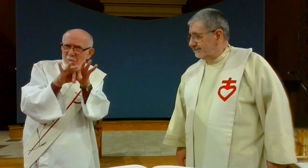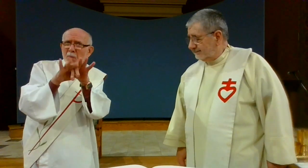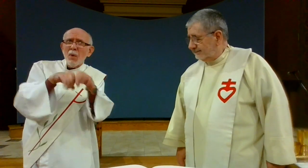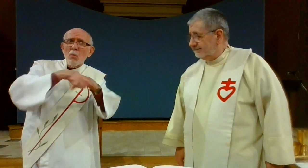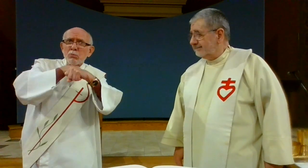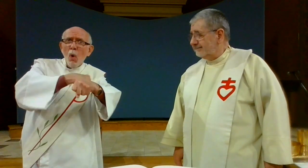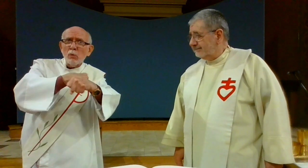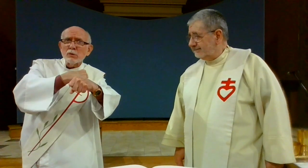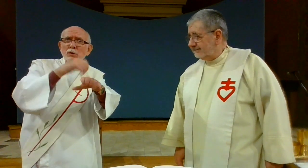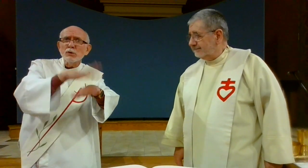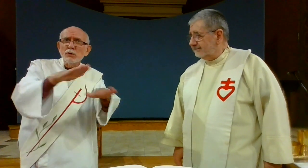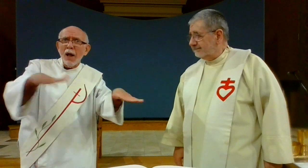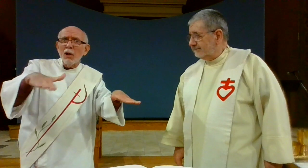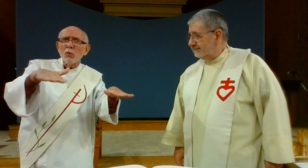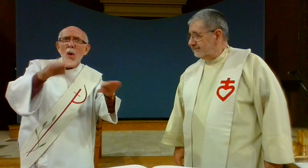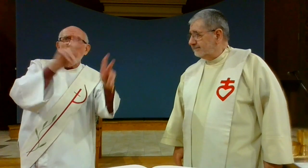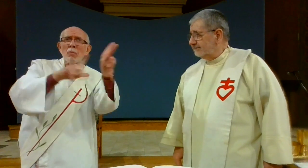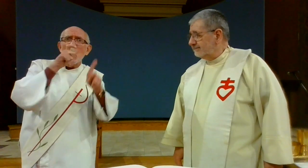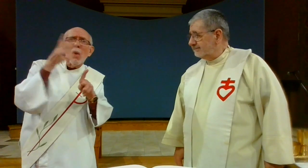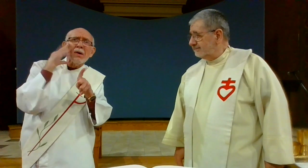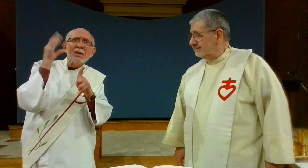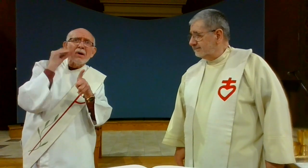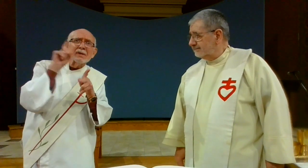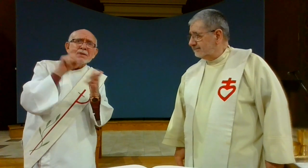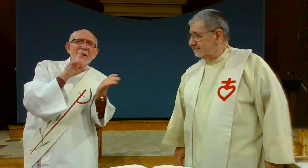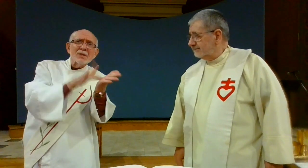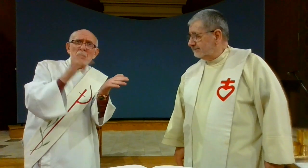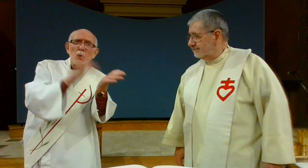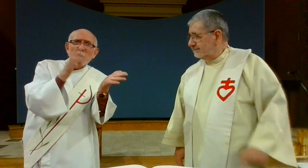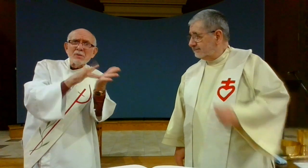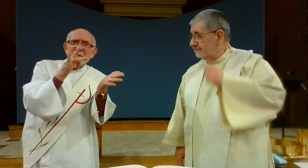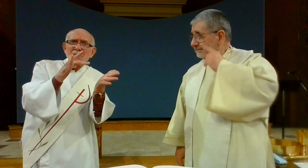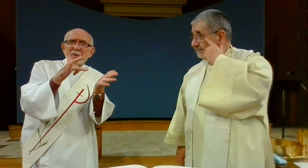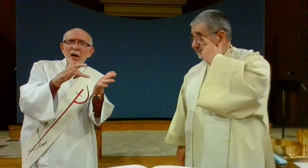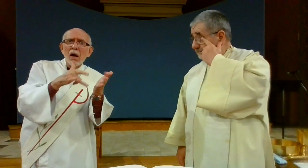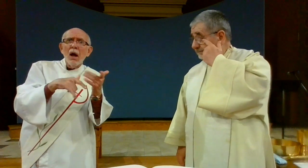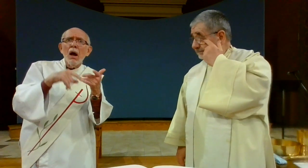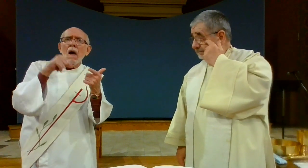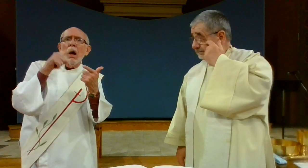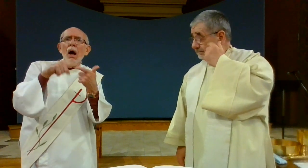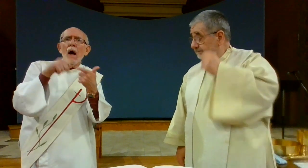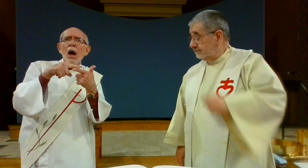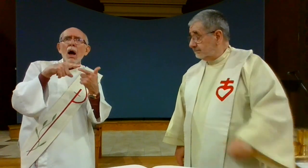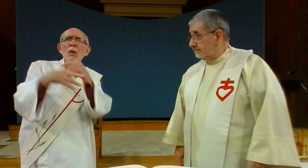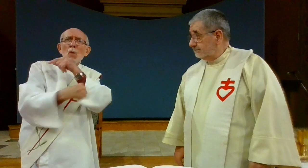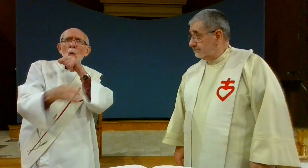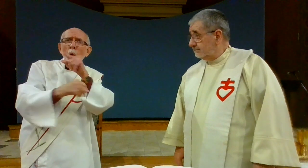to prioritize love and protecting children and those who have experienced sexual abuse